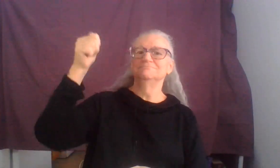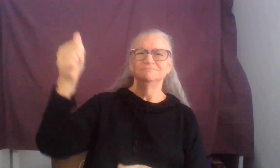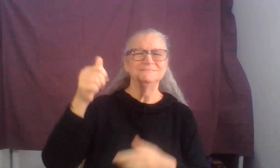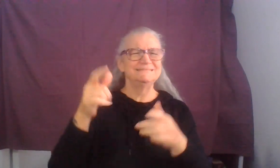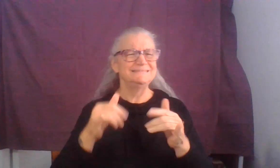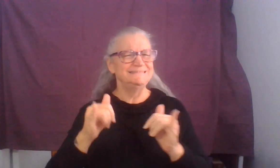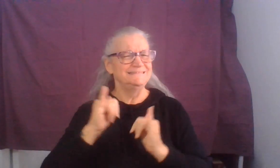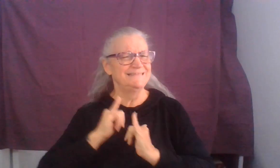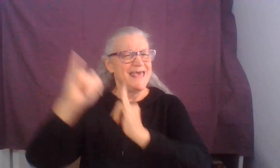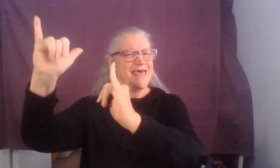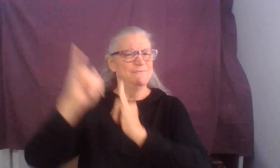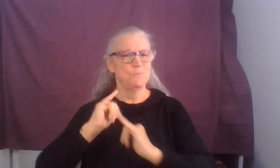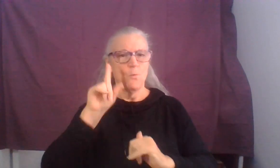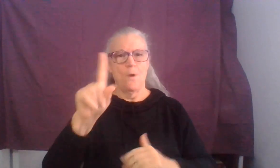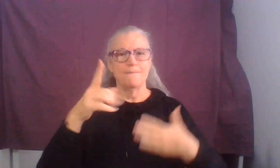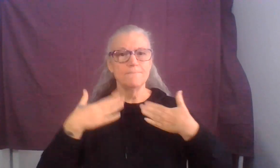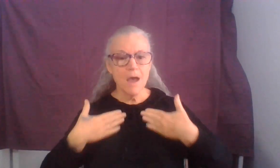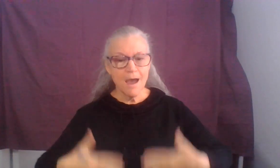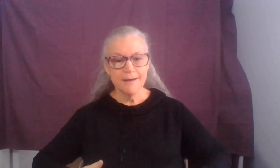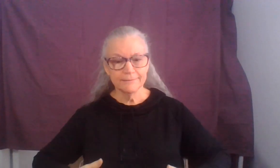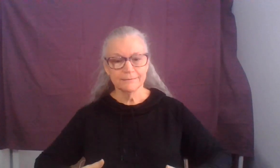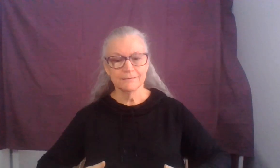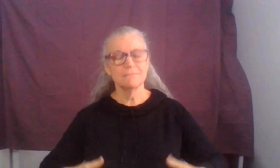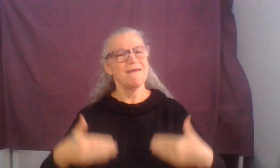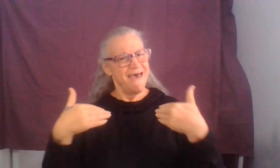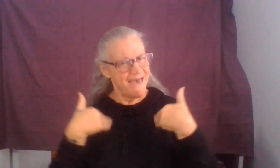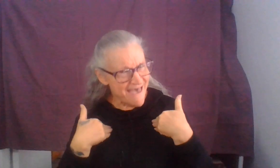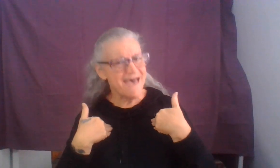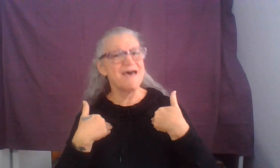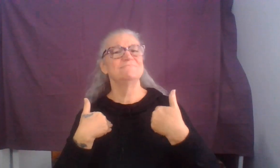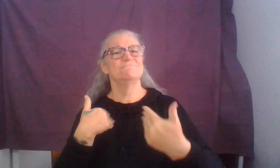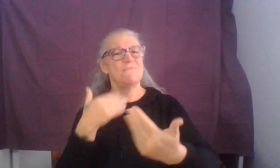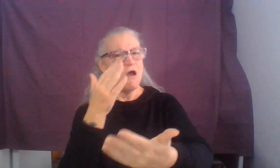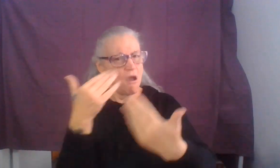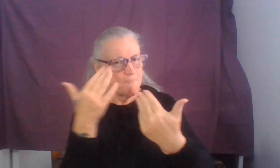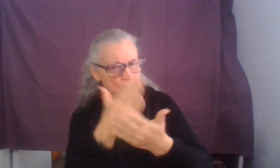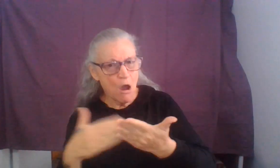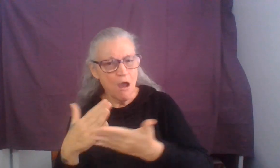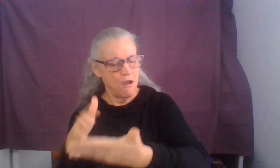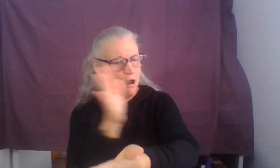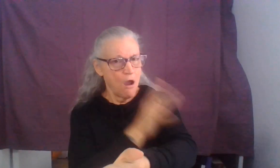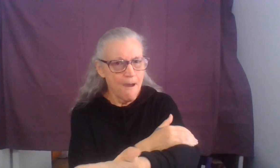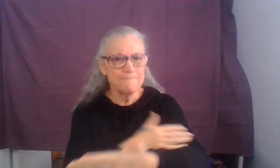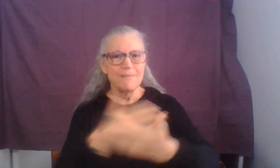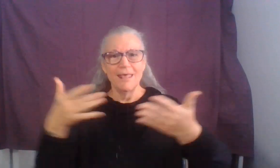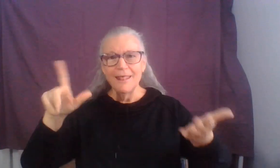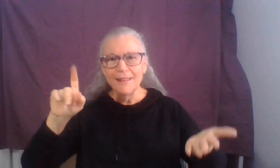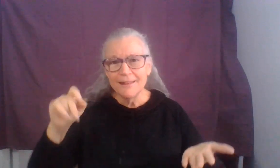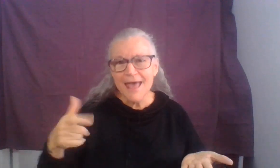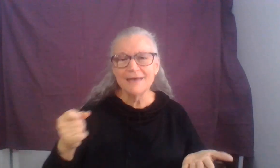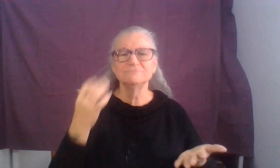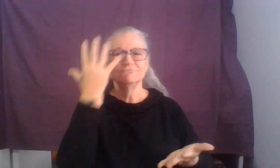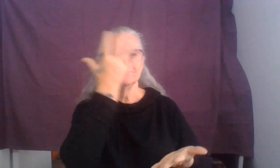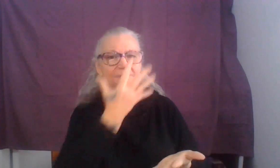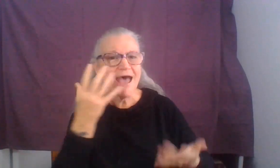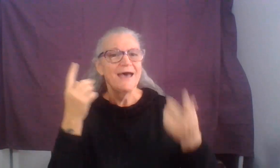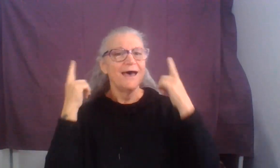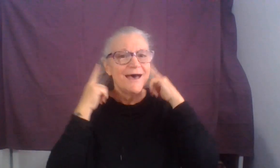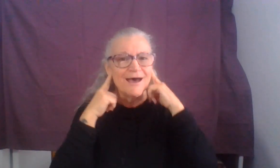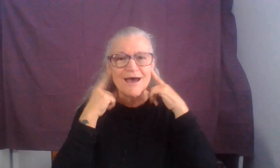as a body is one though it has many parts, and all the parts of the body, though many,